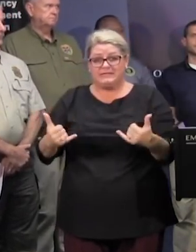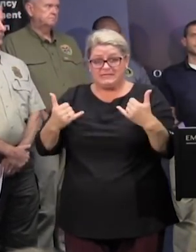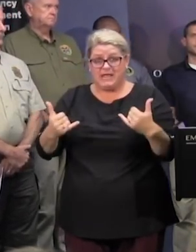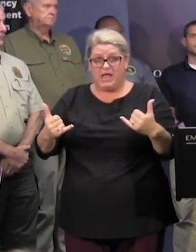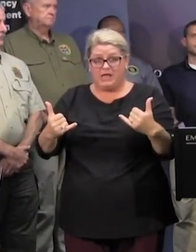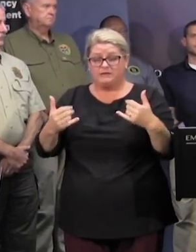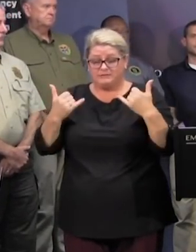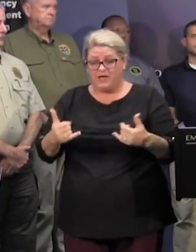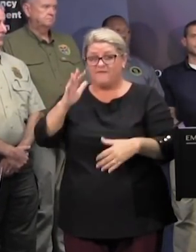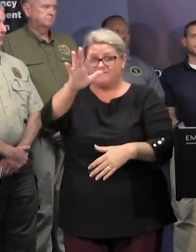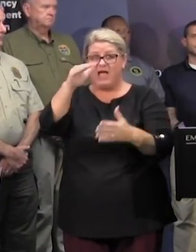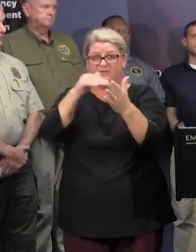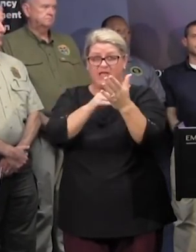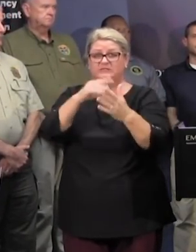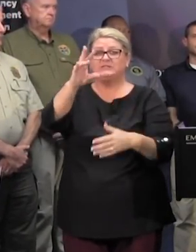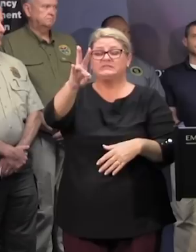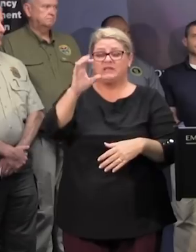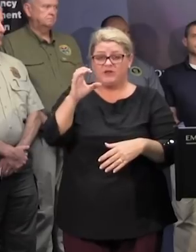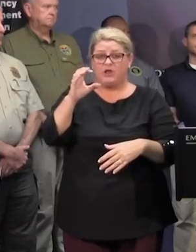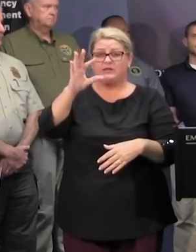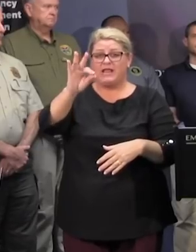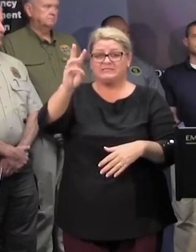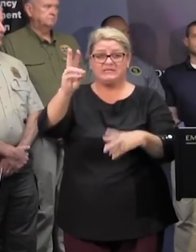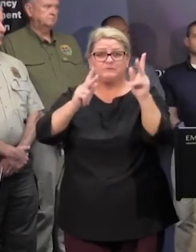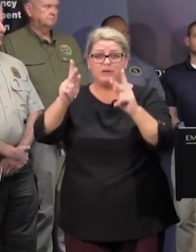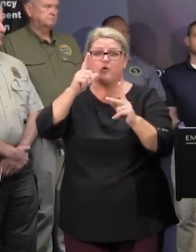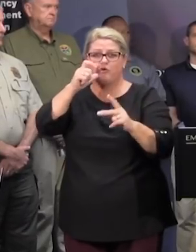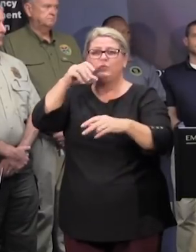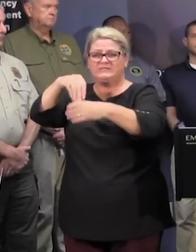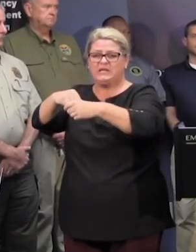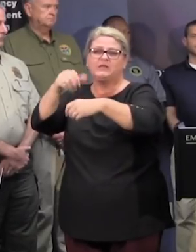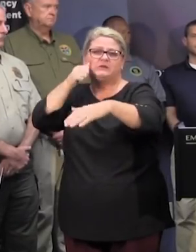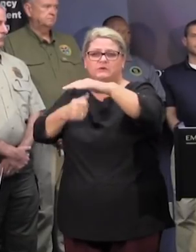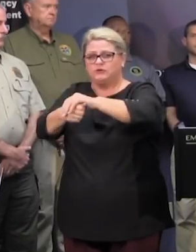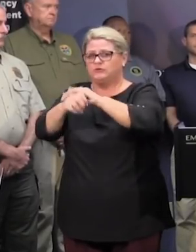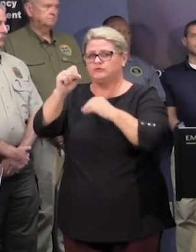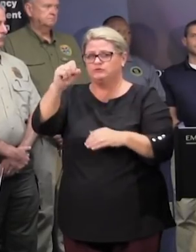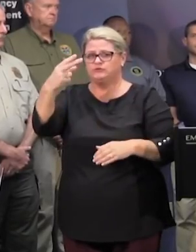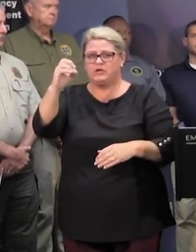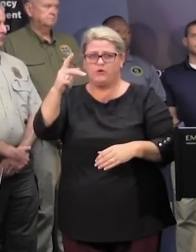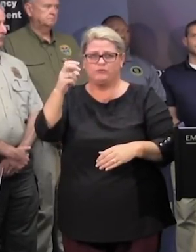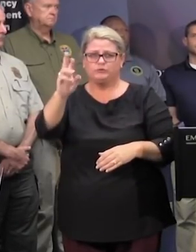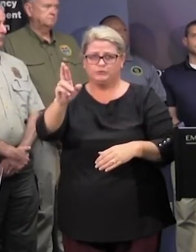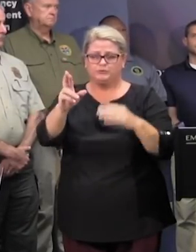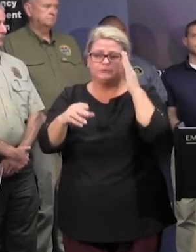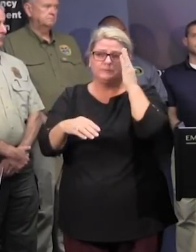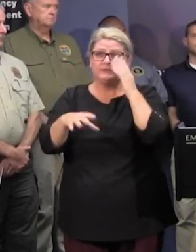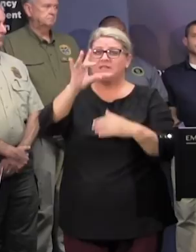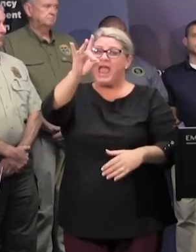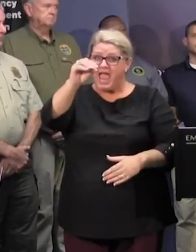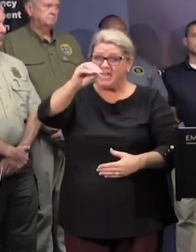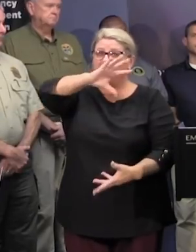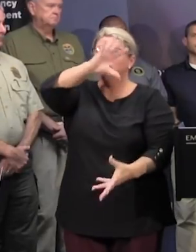5 796 people in shelters across the state of south carolina there are 80 total